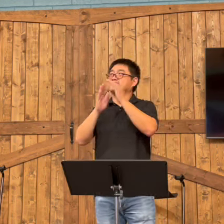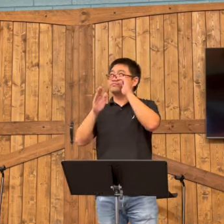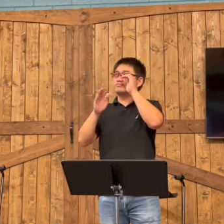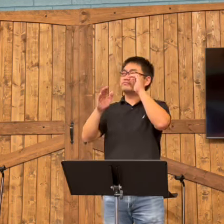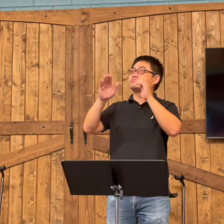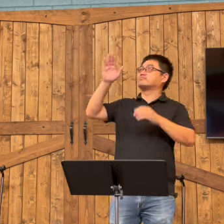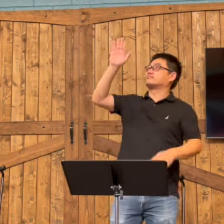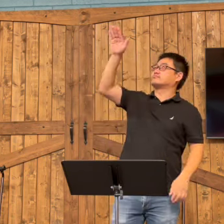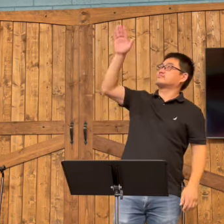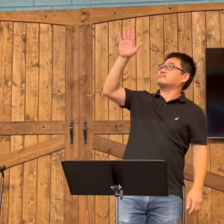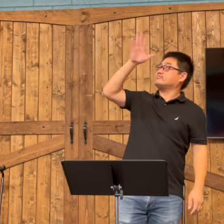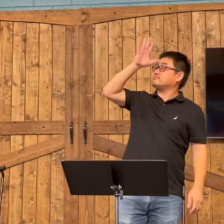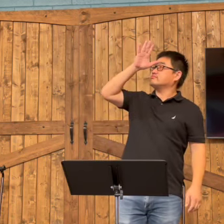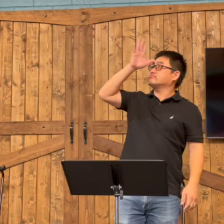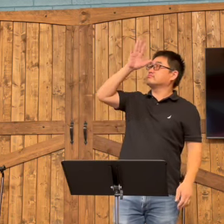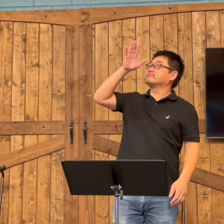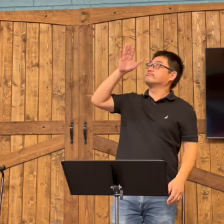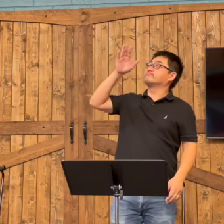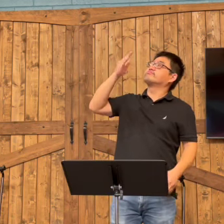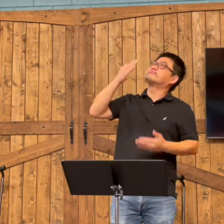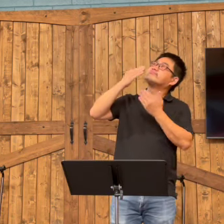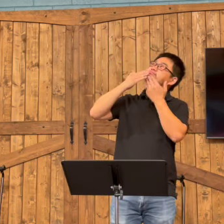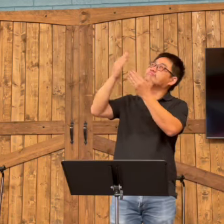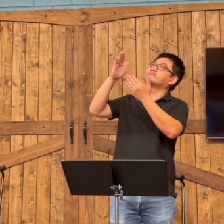us. That God sent the Holy Spirit in peace.